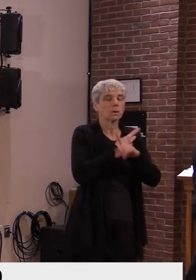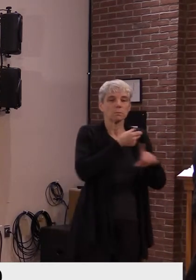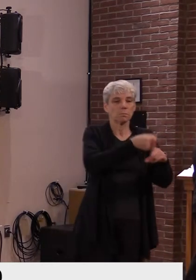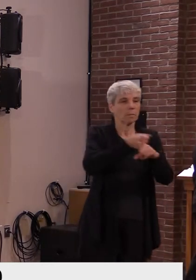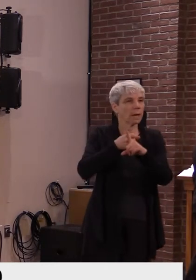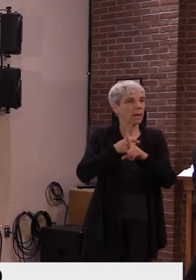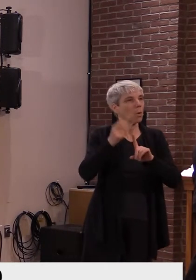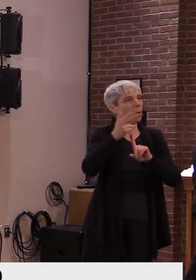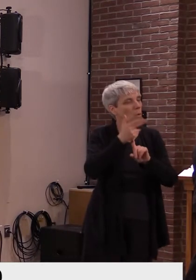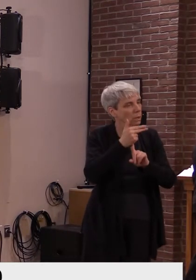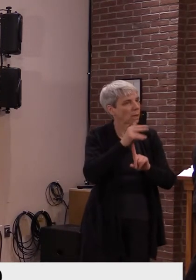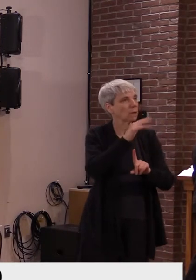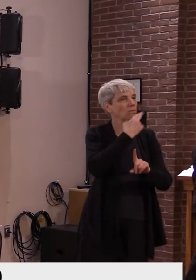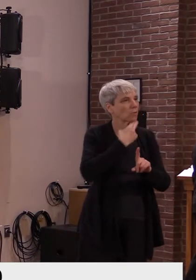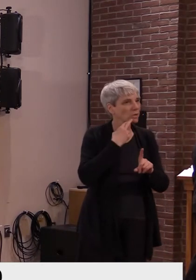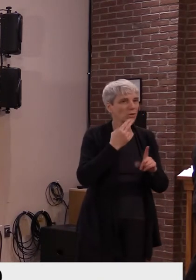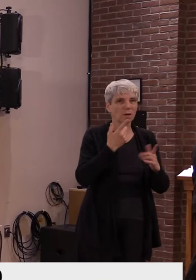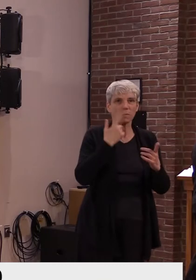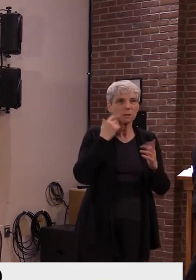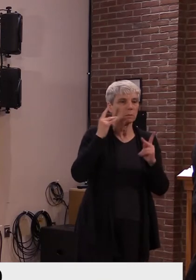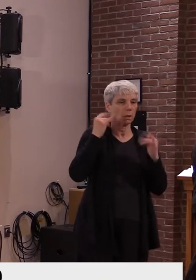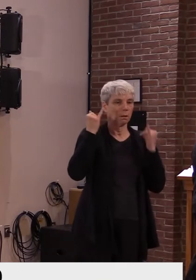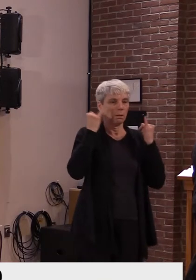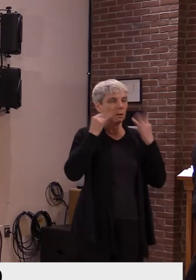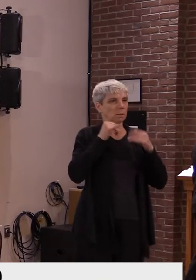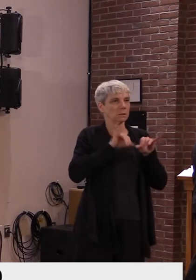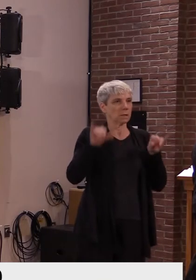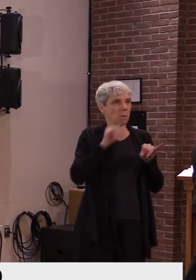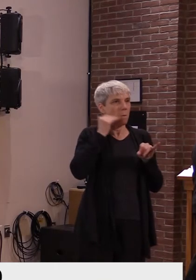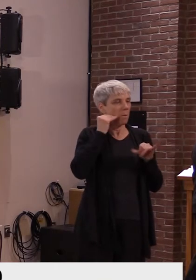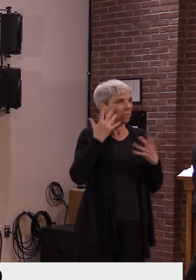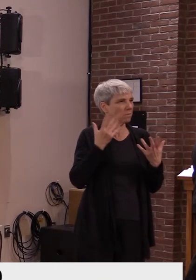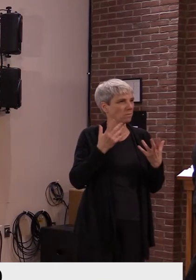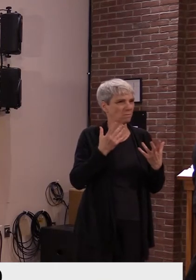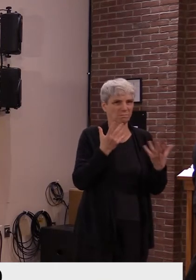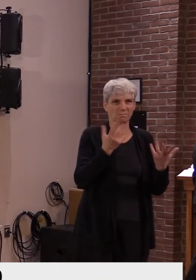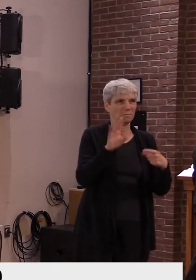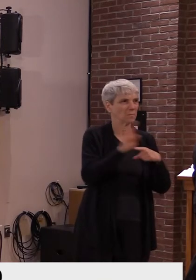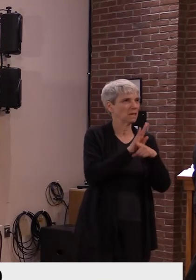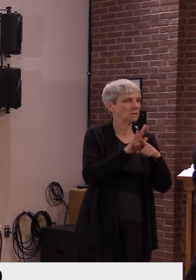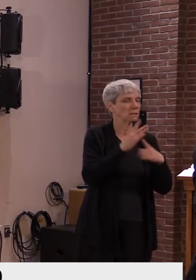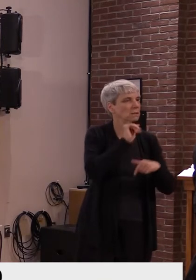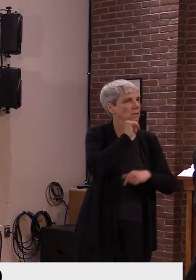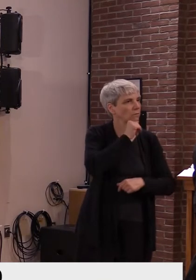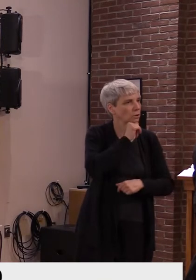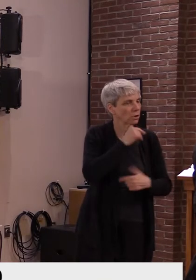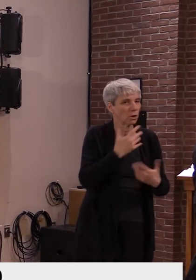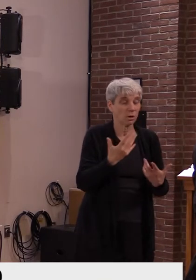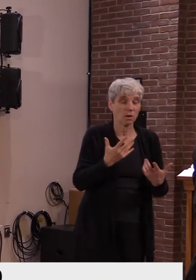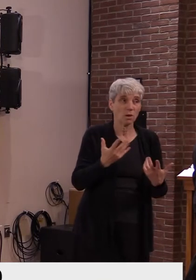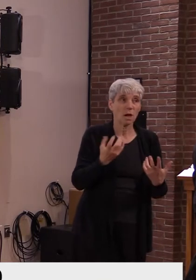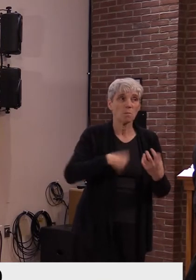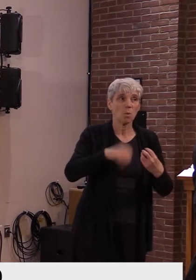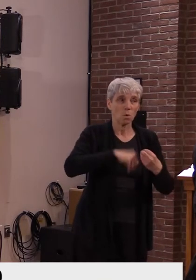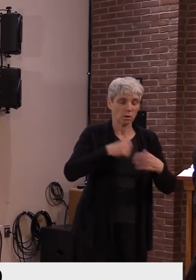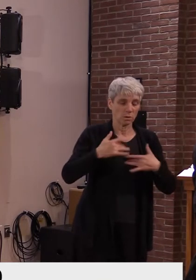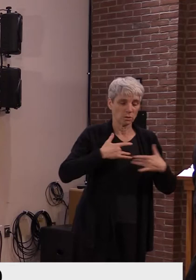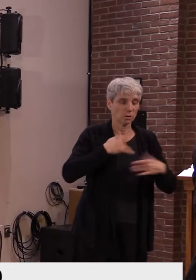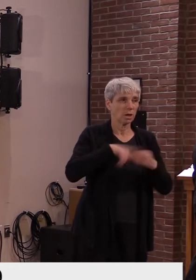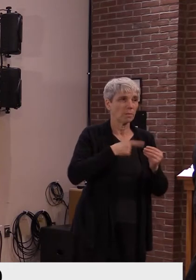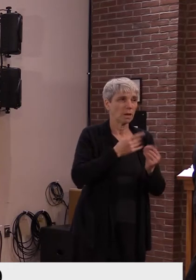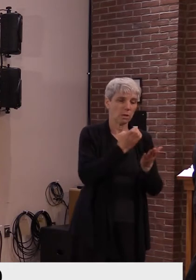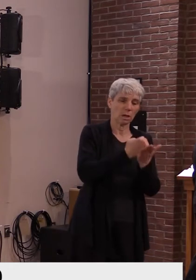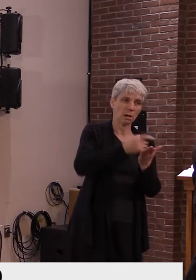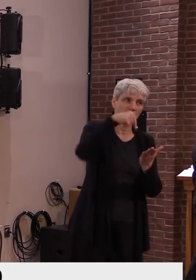before. So I'm still very, very concerned about the future economic, uh, um, um, situation